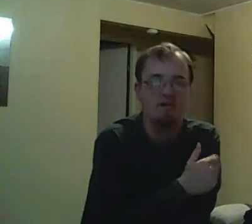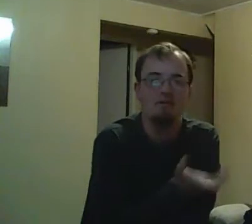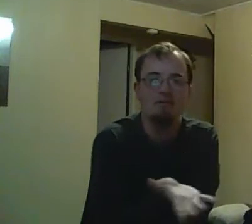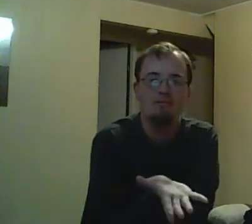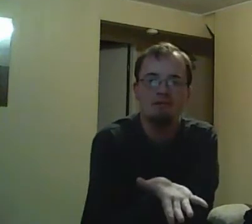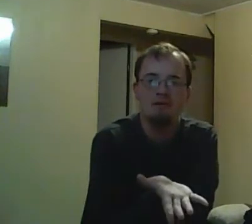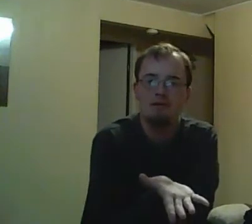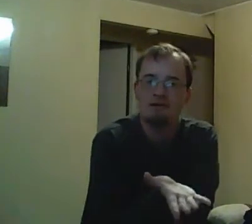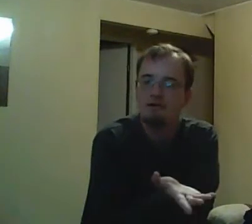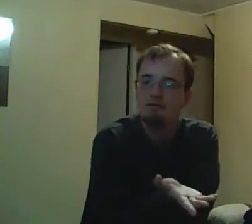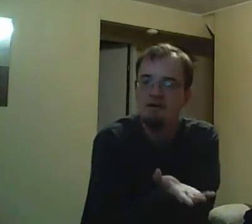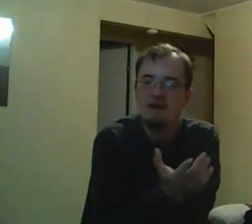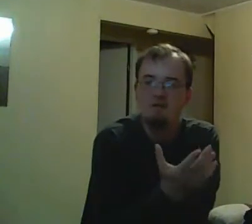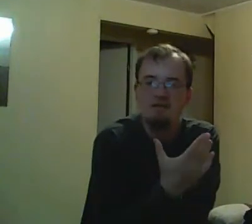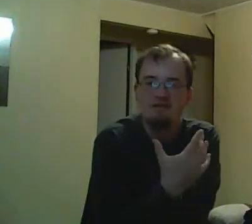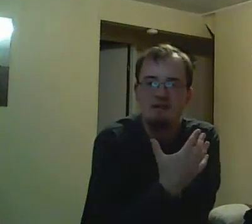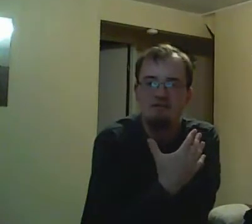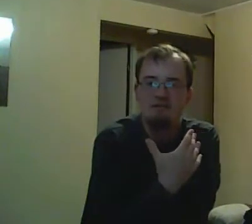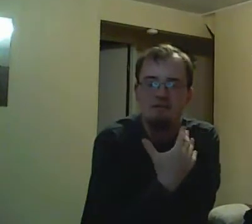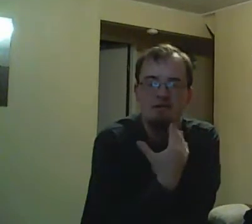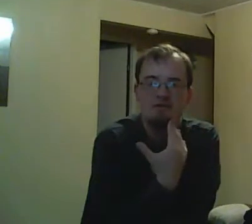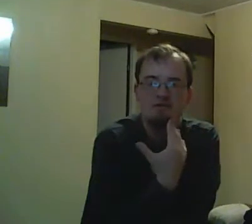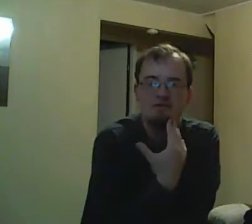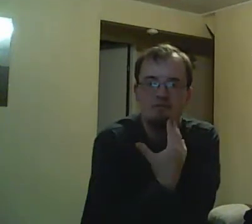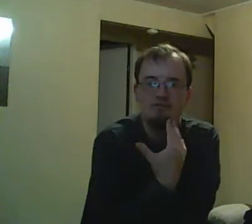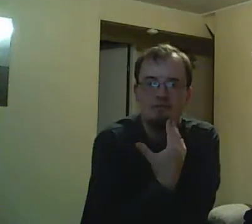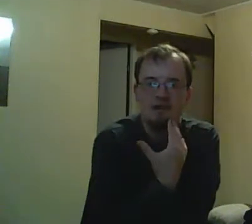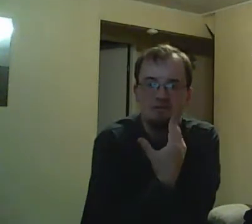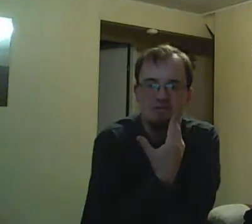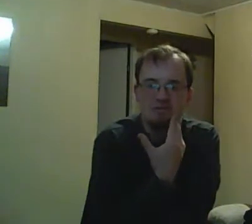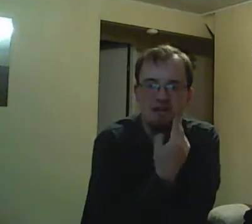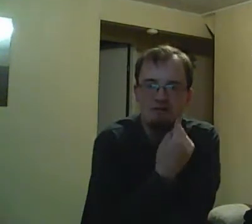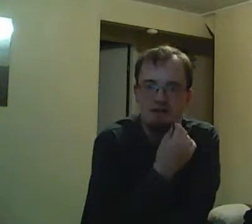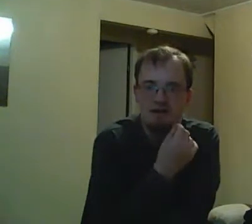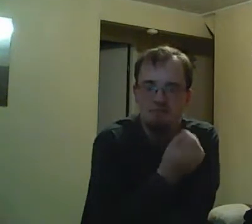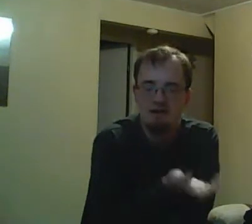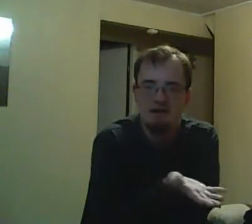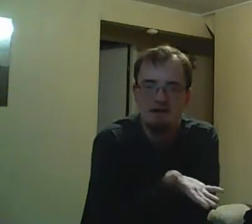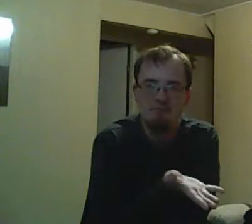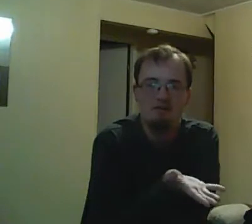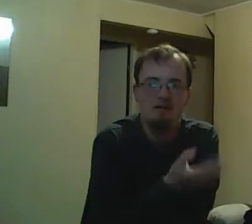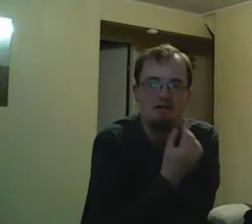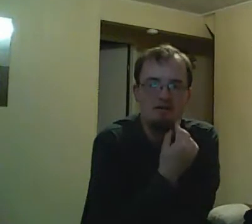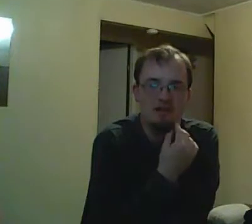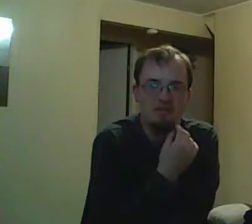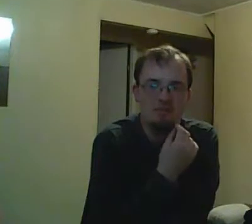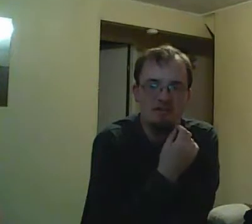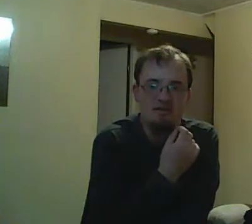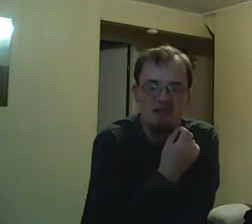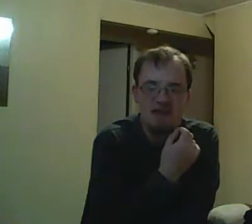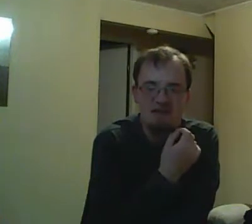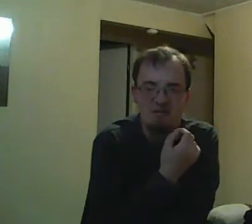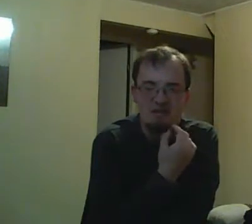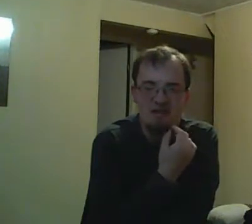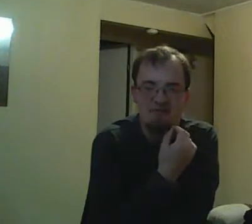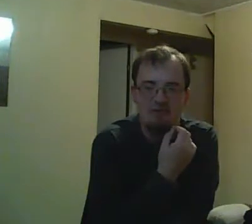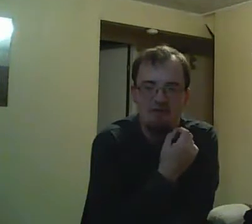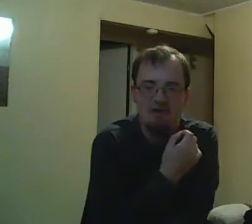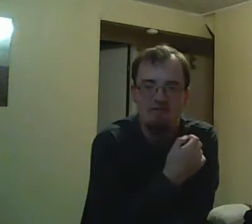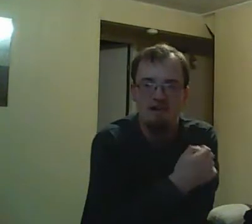agree to disagree. And basically, you know, that's what happened. I can't blame Snake for being mad. And partially